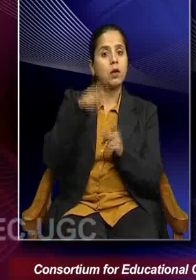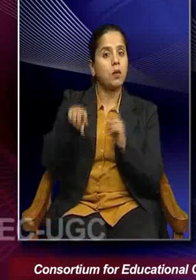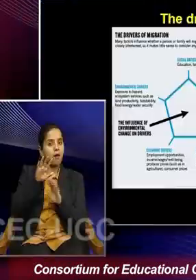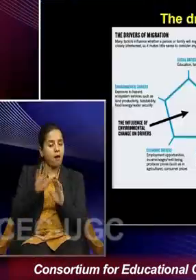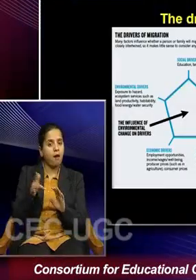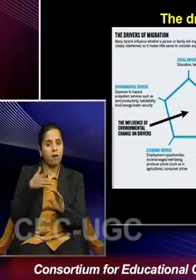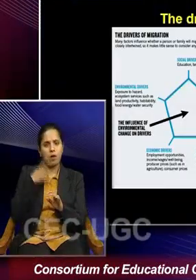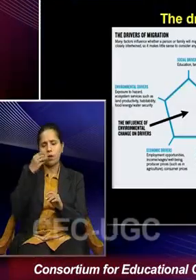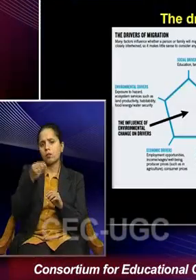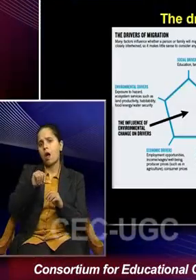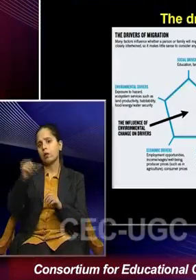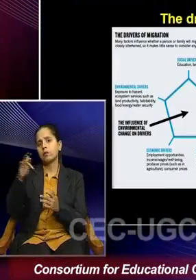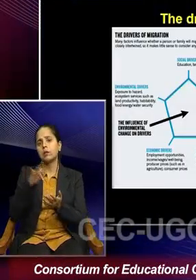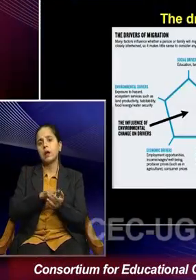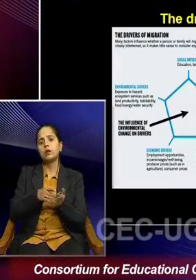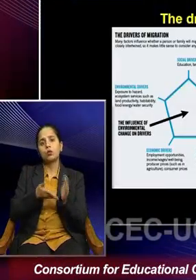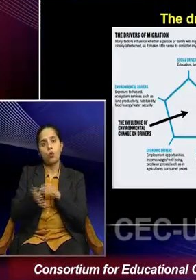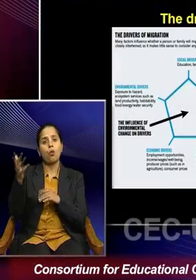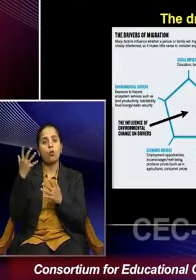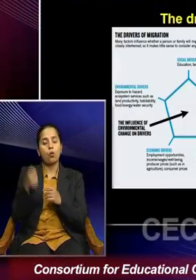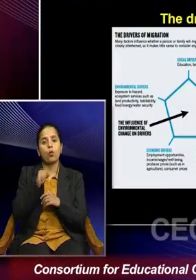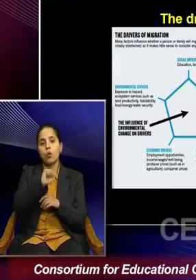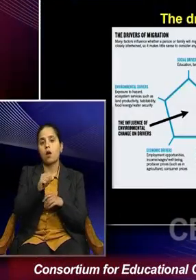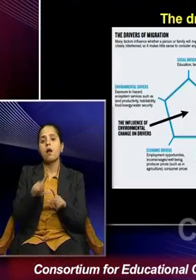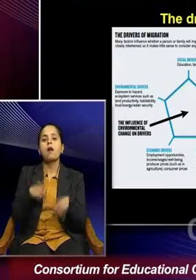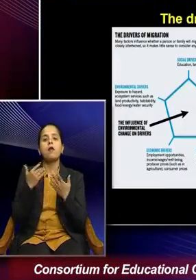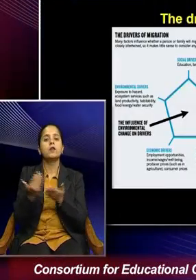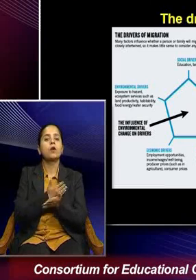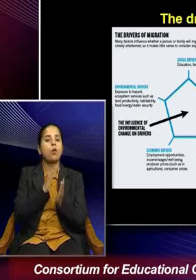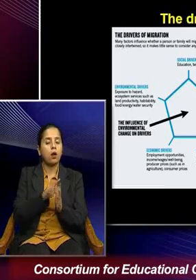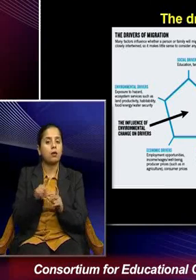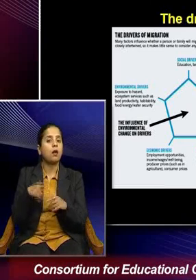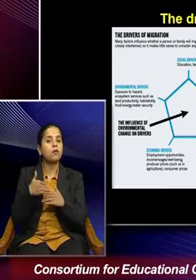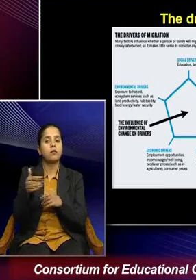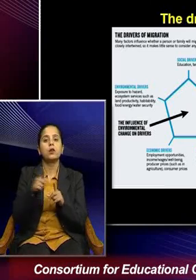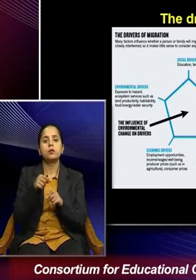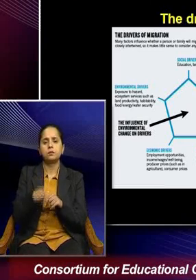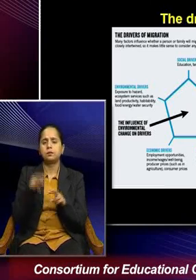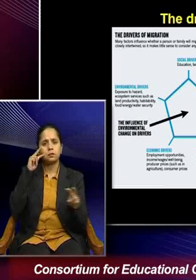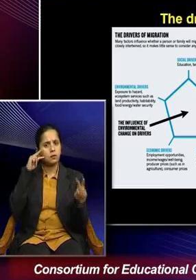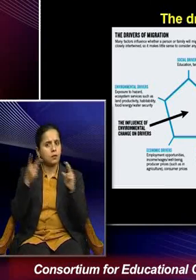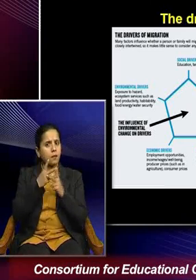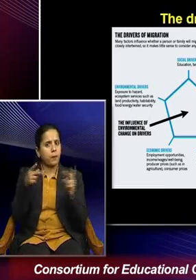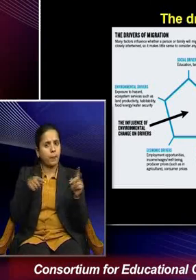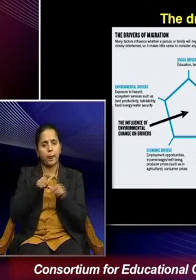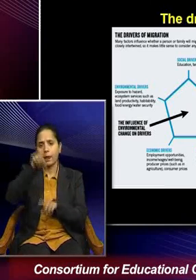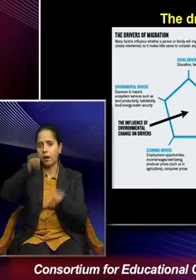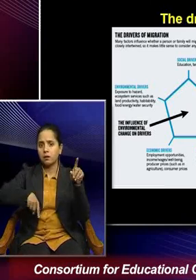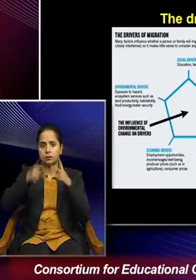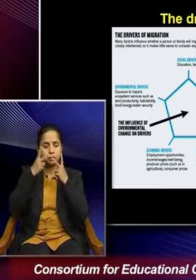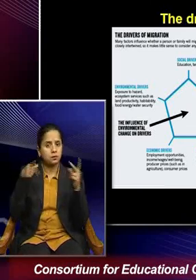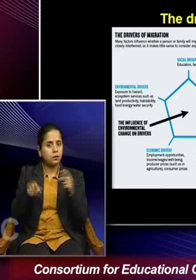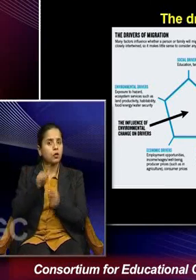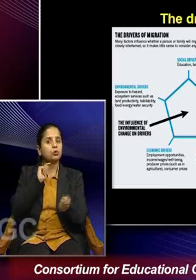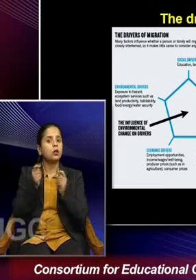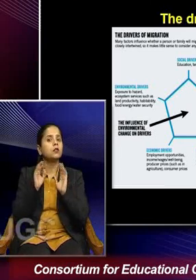to go some other place where they have security of life and livelihood. Now, these perspectives, these dynamics are, you